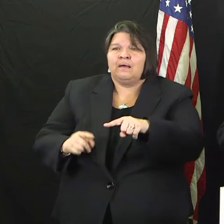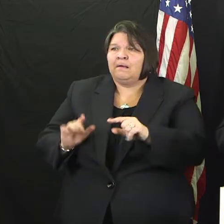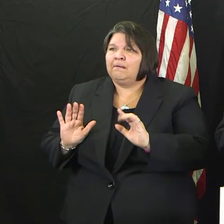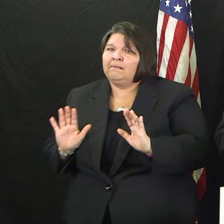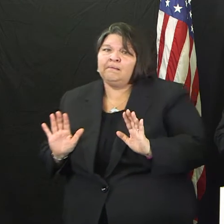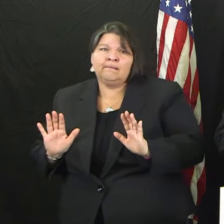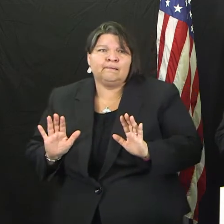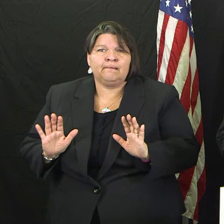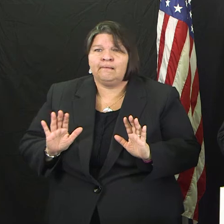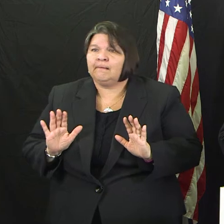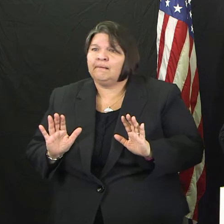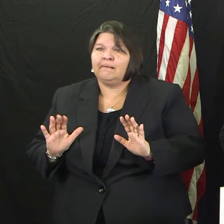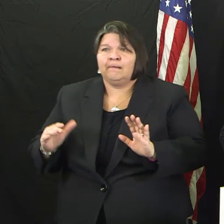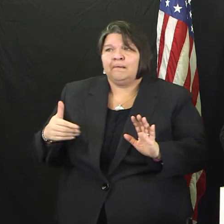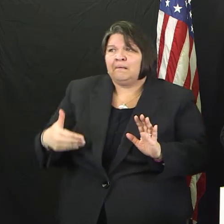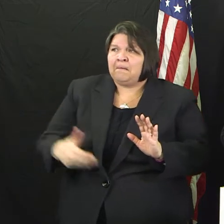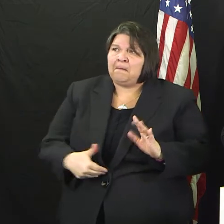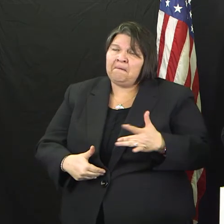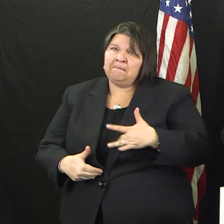operating off a gut feeling.